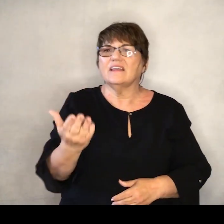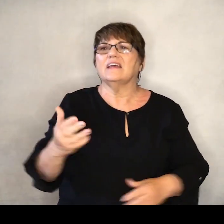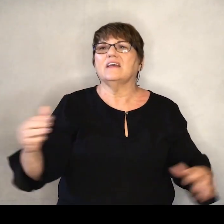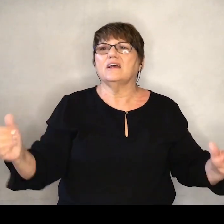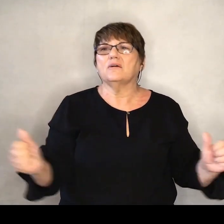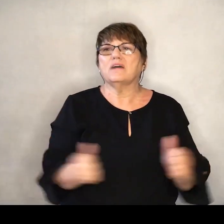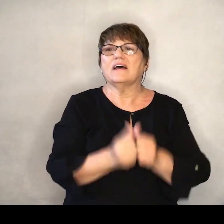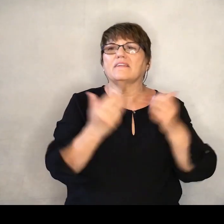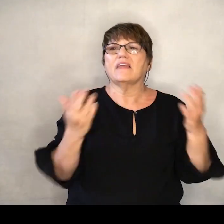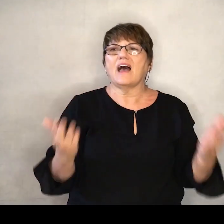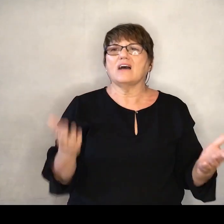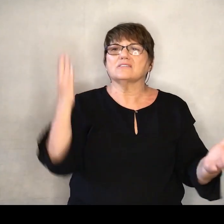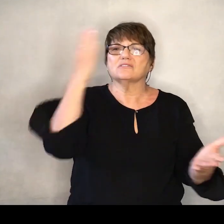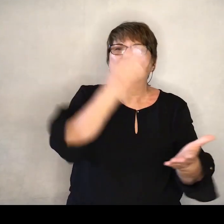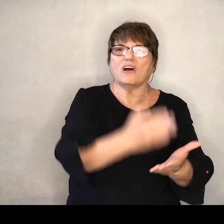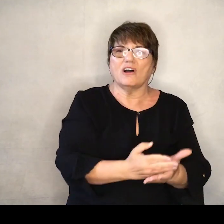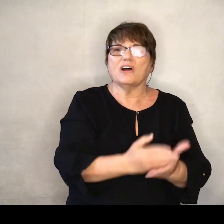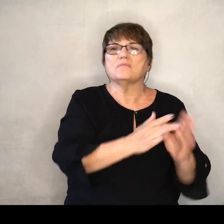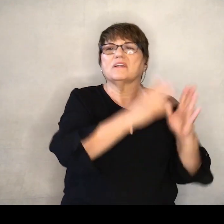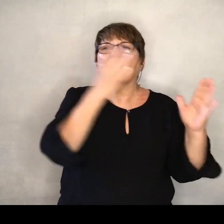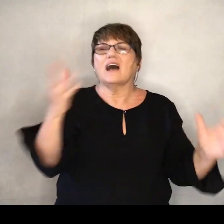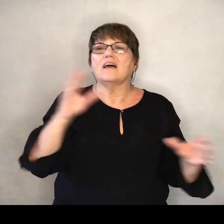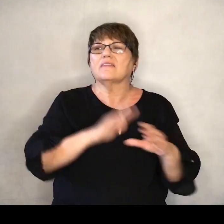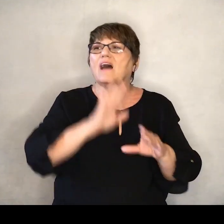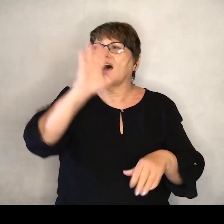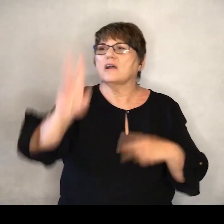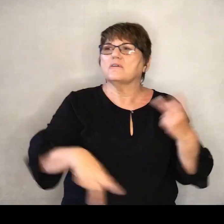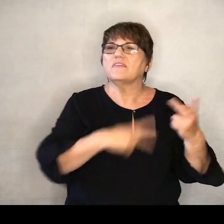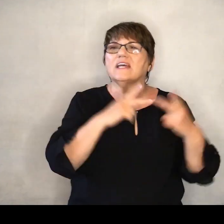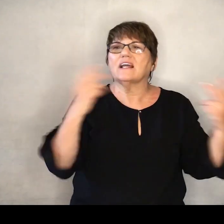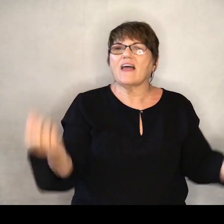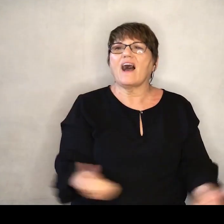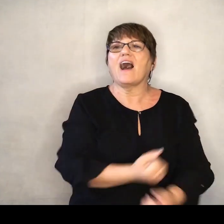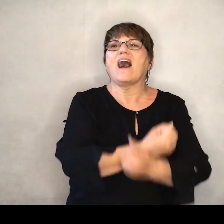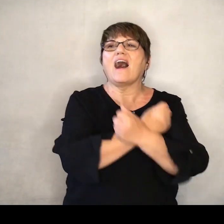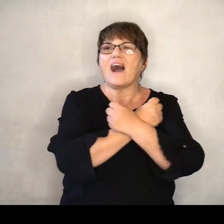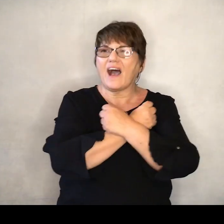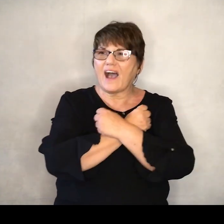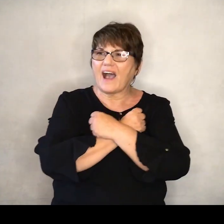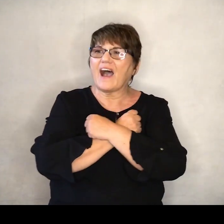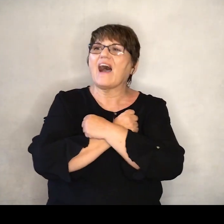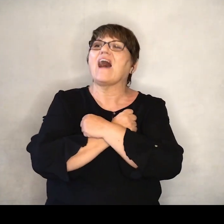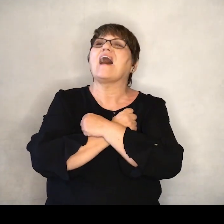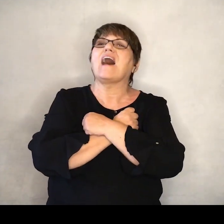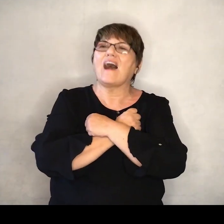Sing glory in thy perfect love